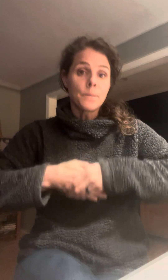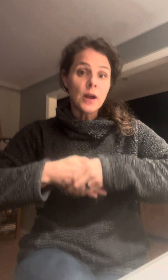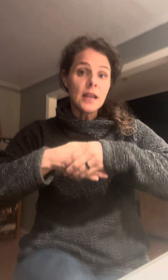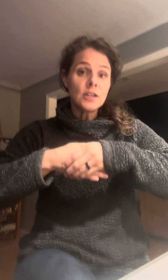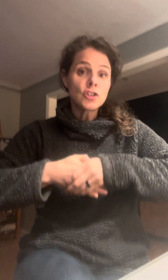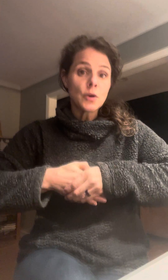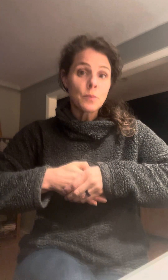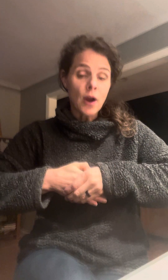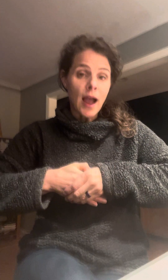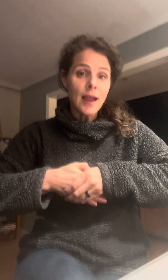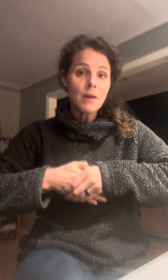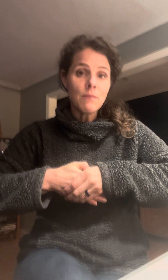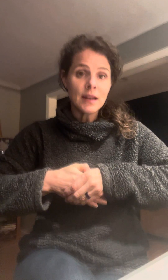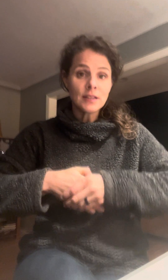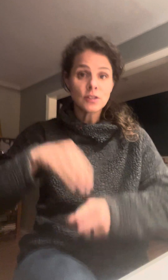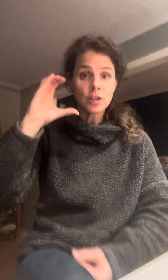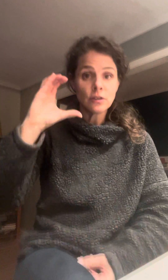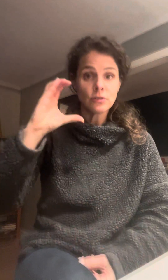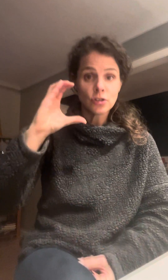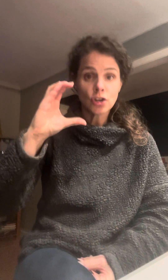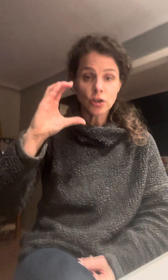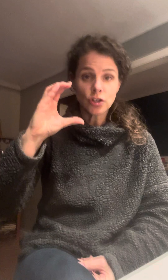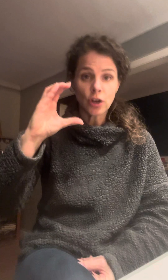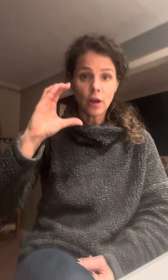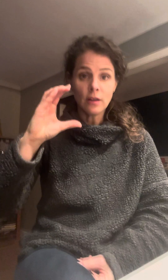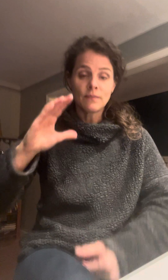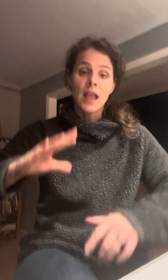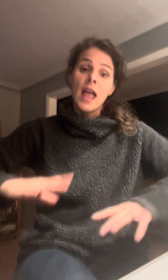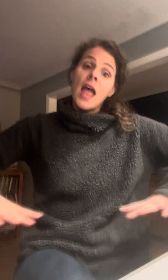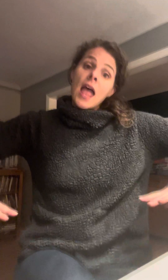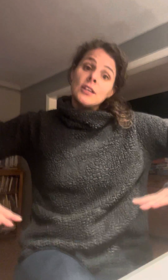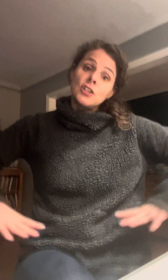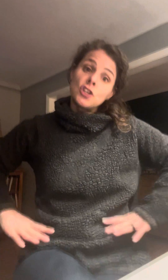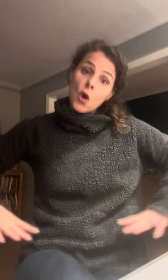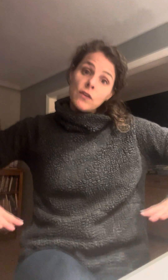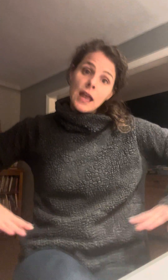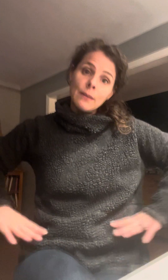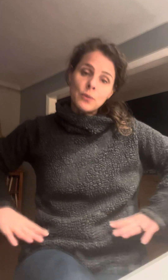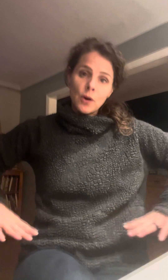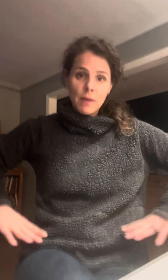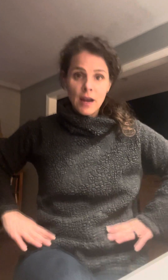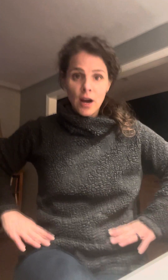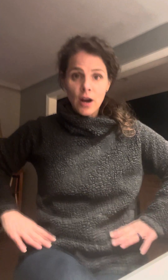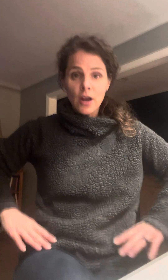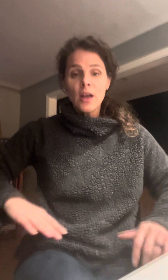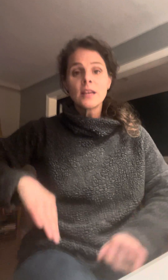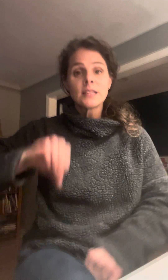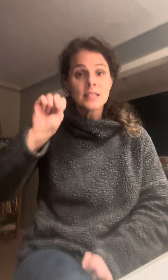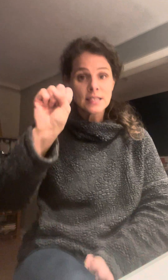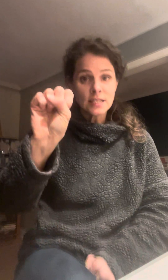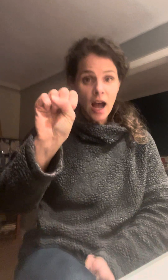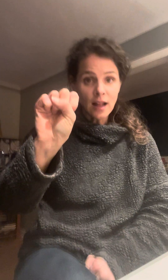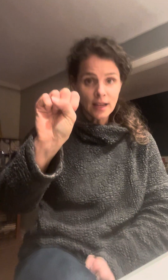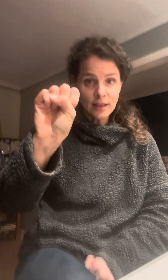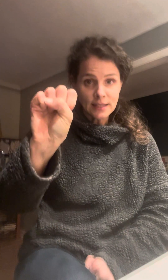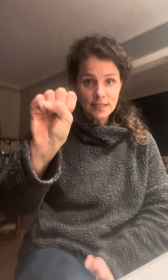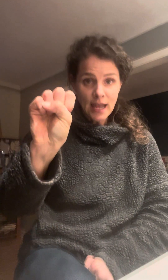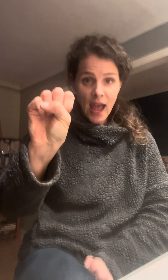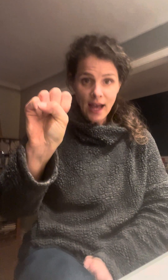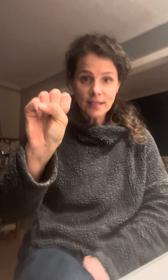British Prime Minister Churchill, Soviet Premier Stalin, that's an S,